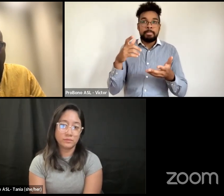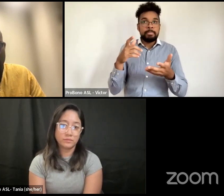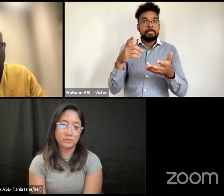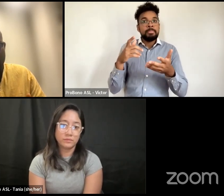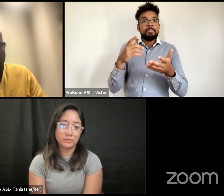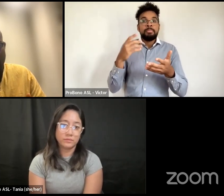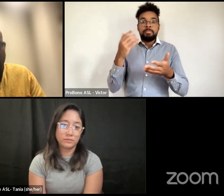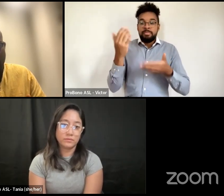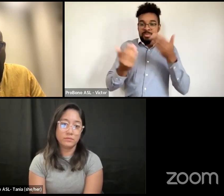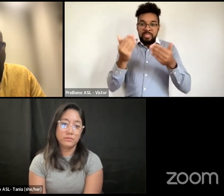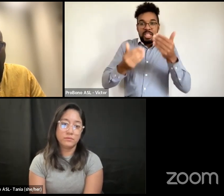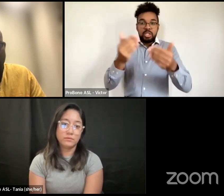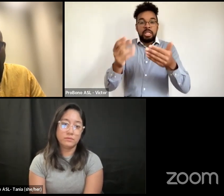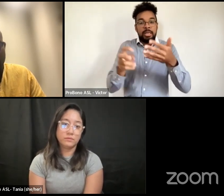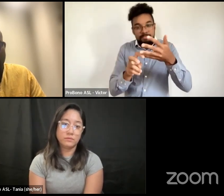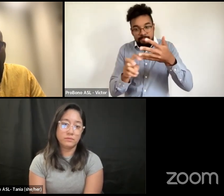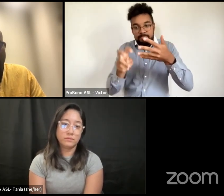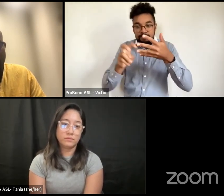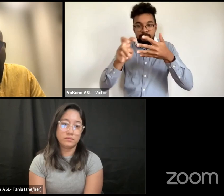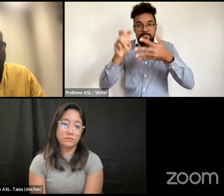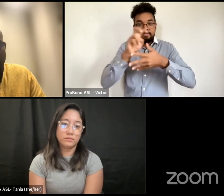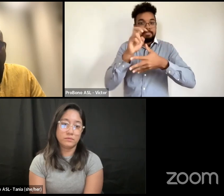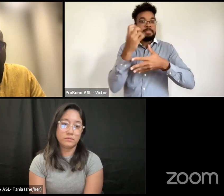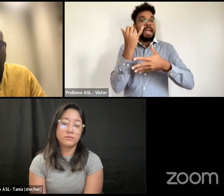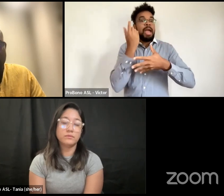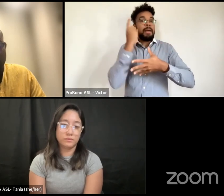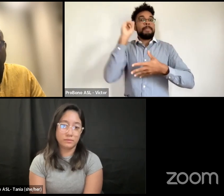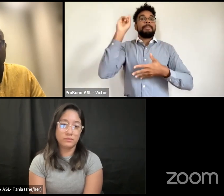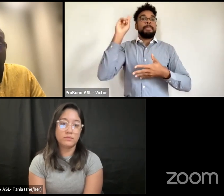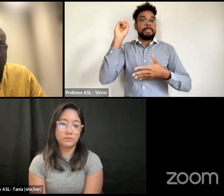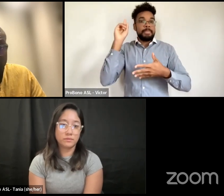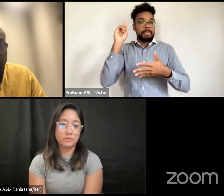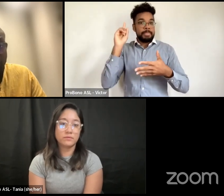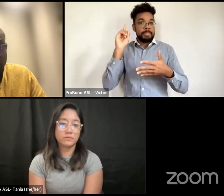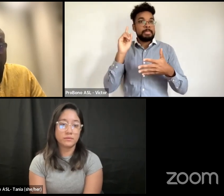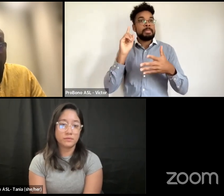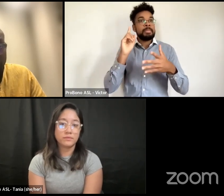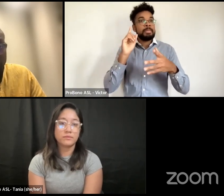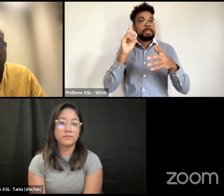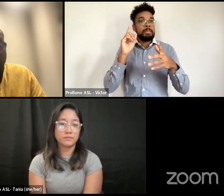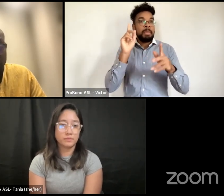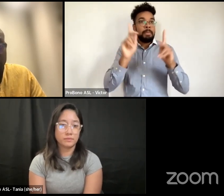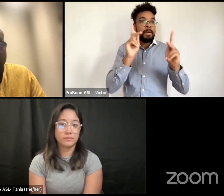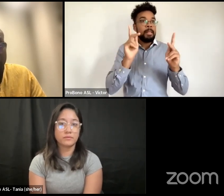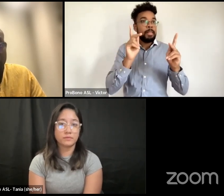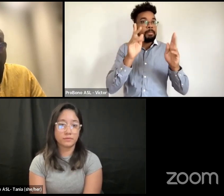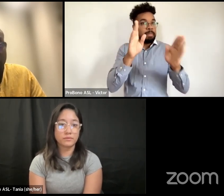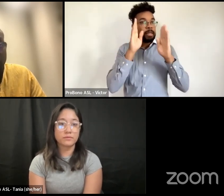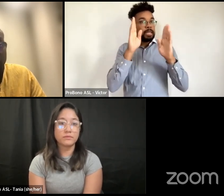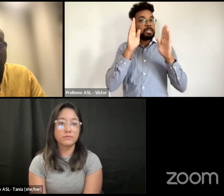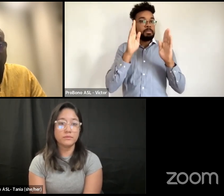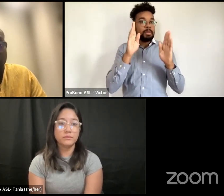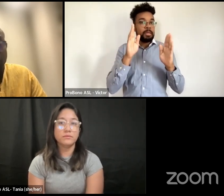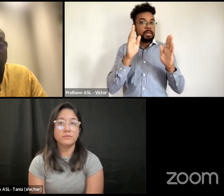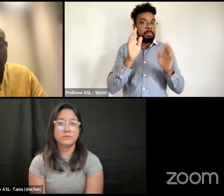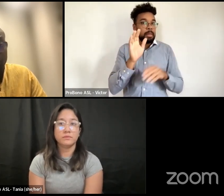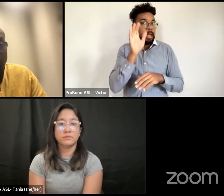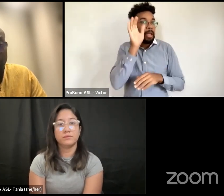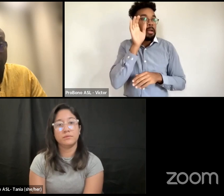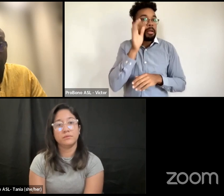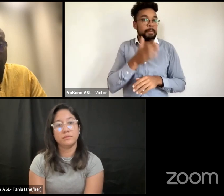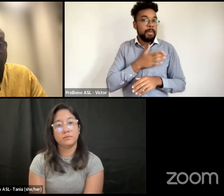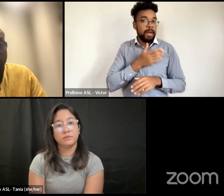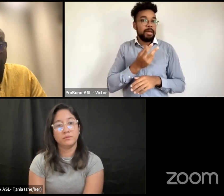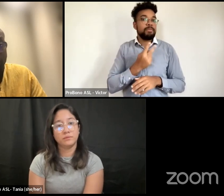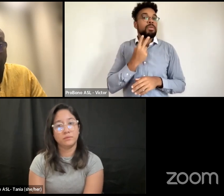on a global table that my voice can be heard so i think this also goes to me as an